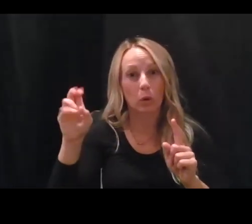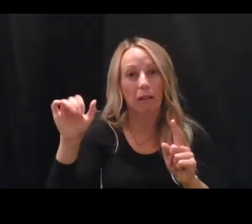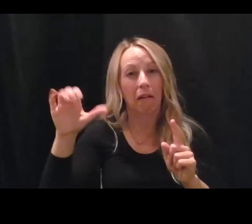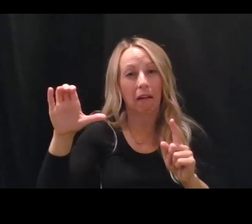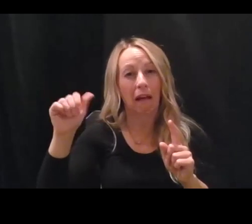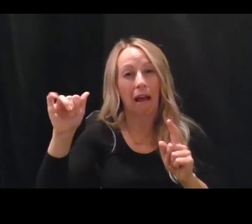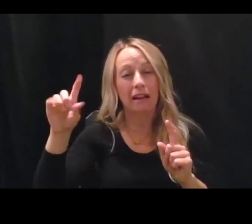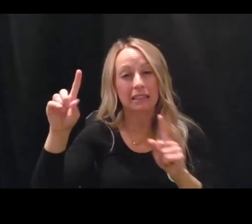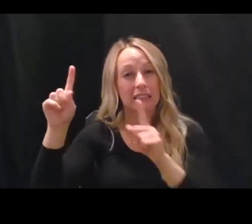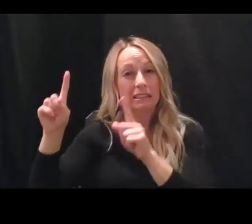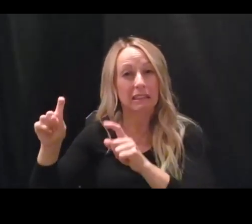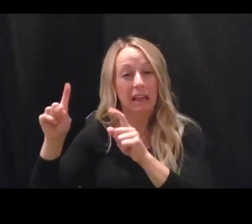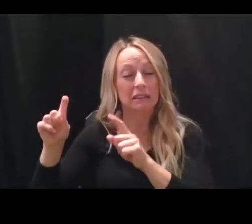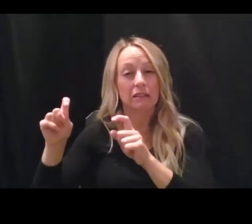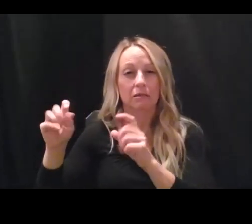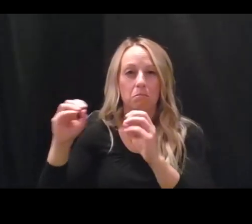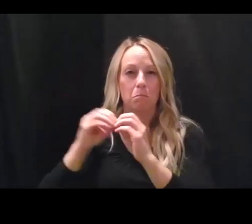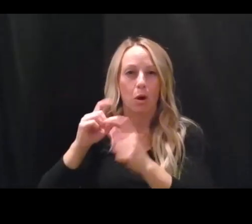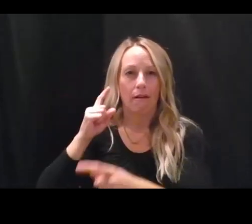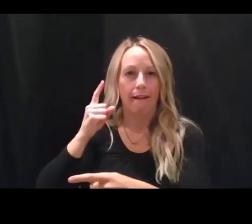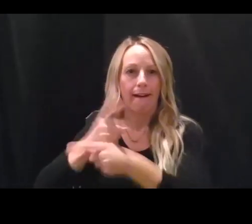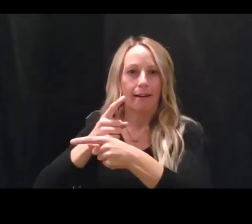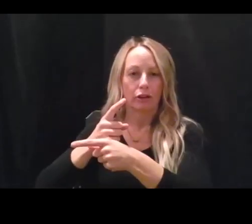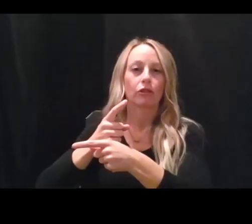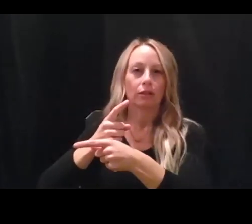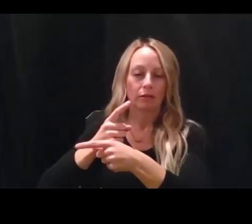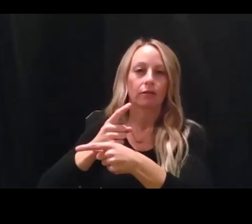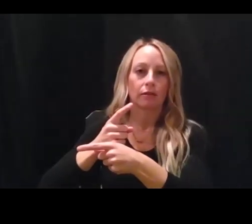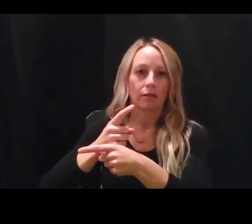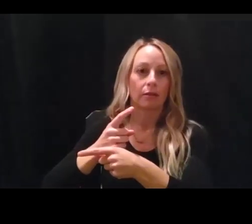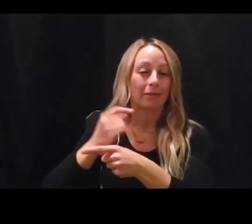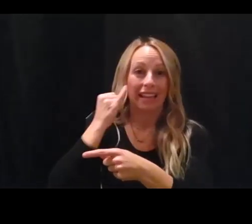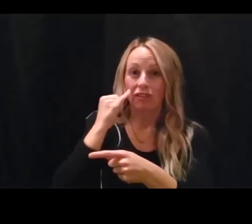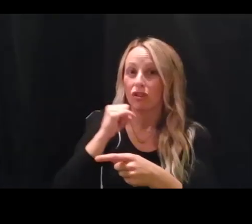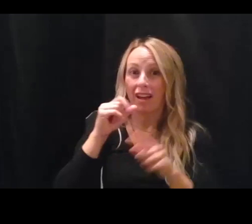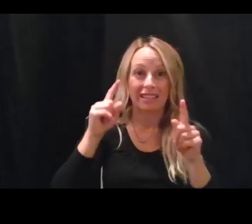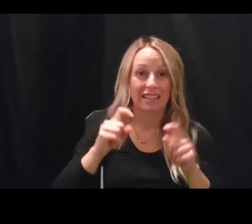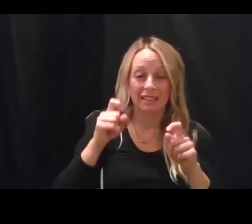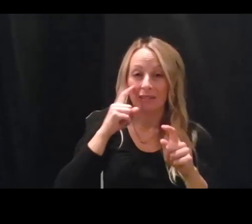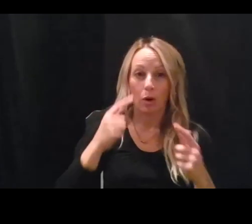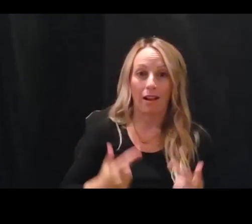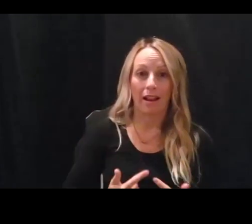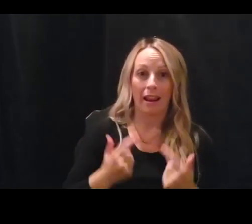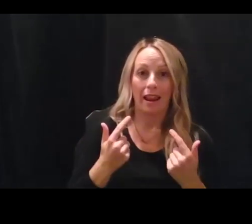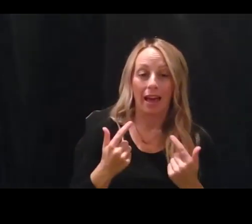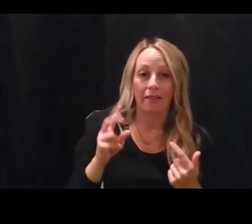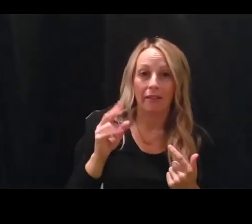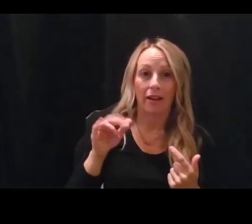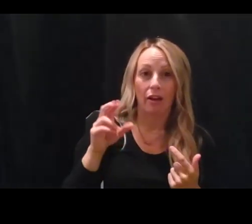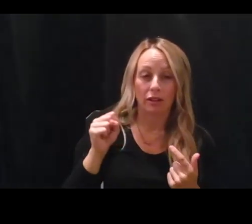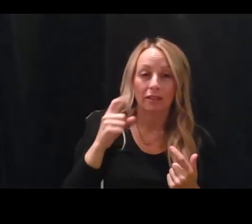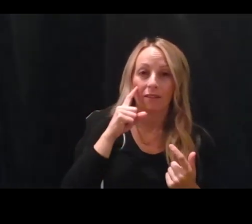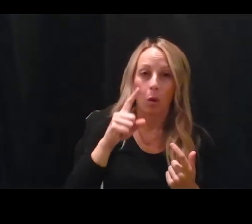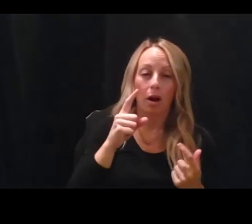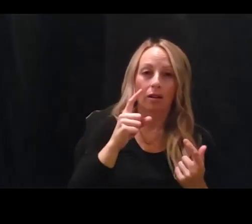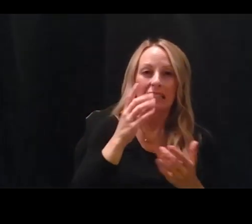So as you're talking about that type of test and the nucleic acid, if you're not testing for the live virus, but for a fragment of material, what